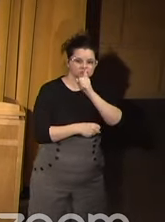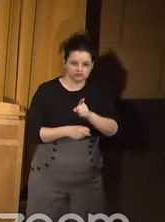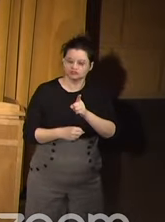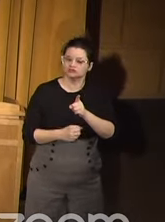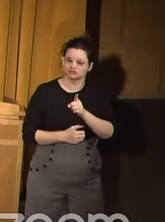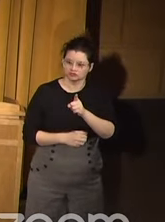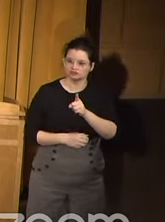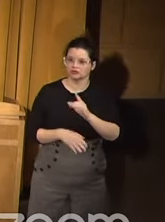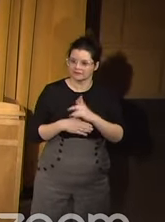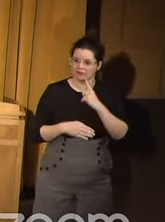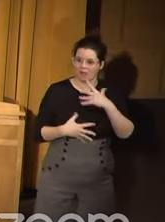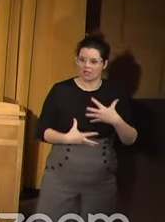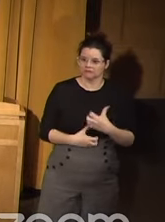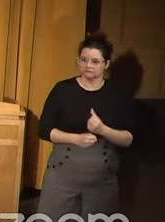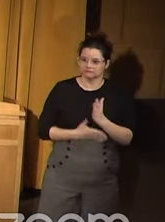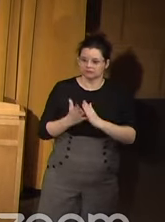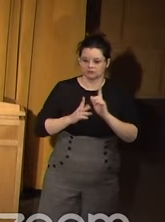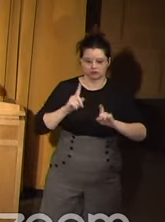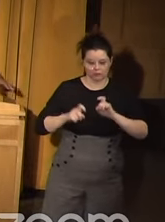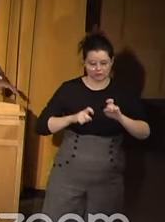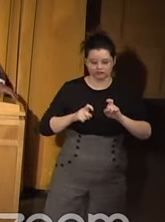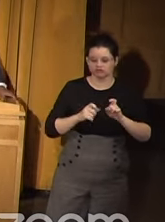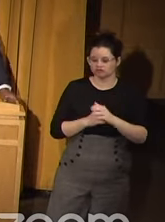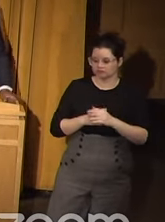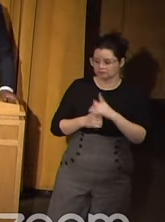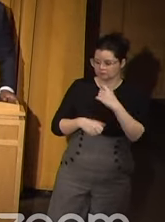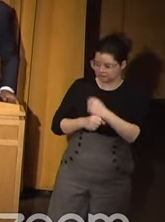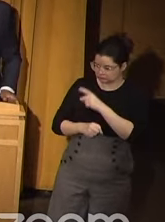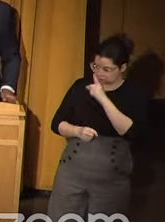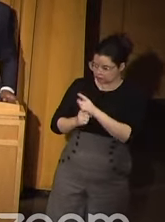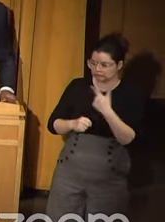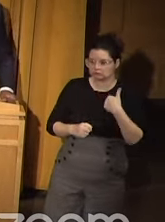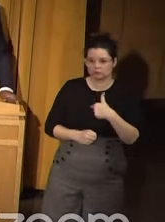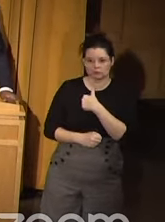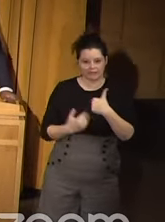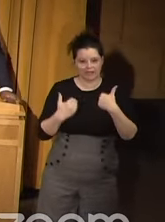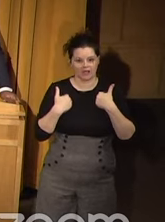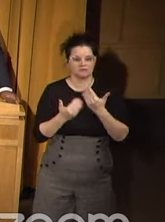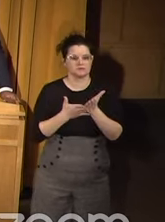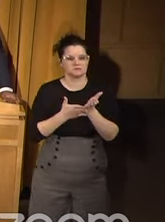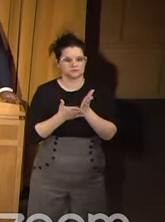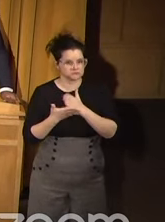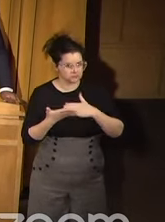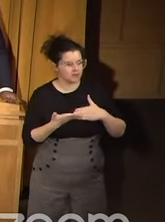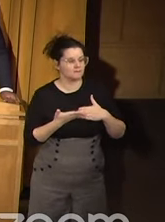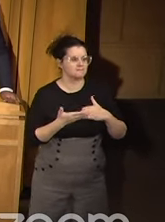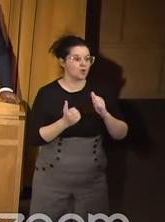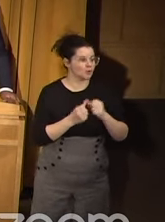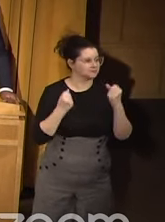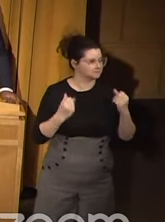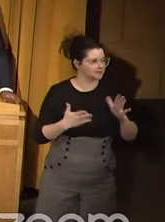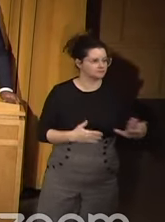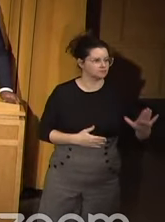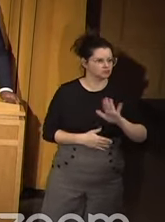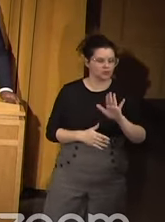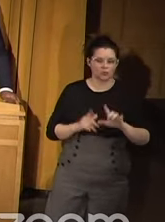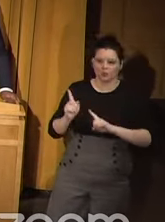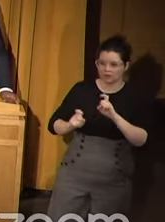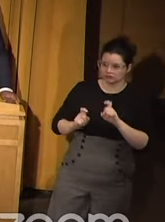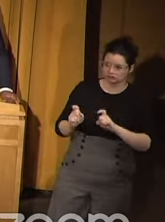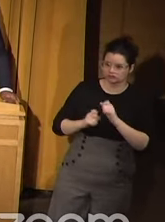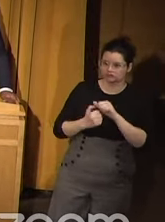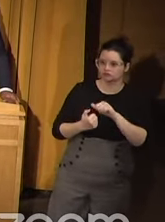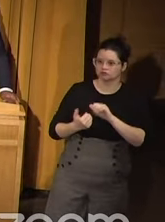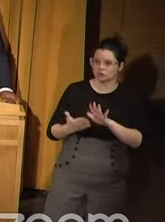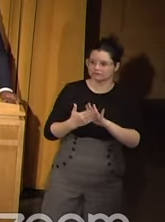that we consolidate some of those questions to make sure that we get at least some or as many of your questions addressed